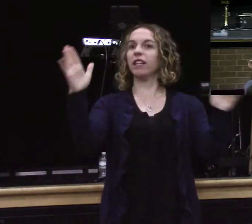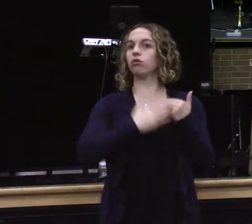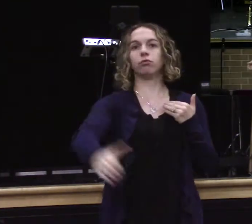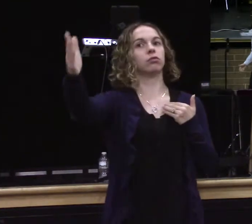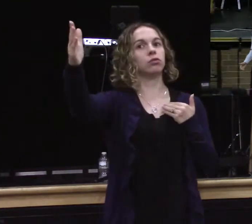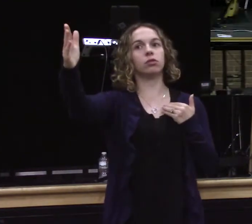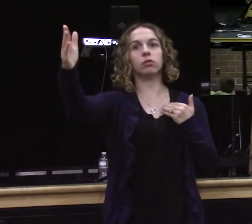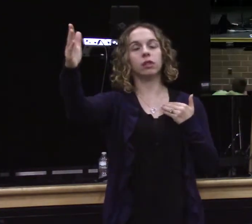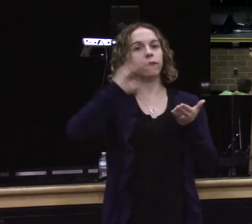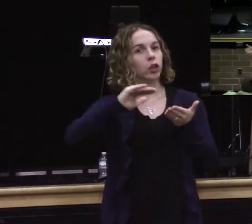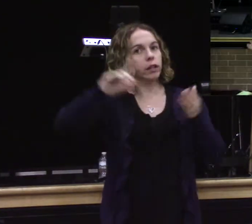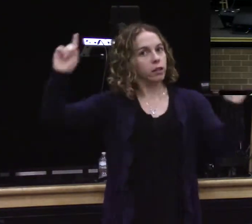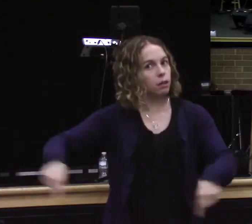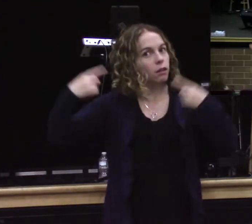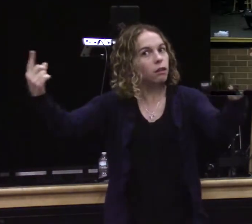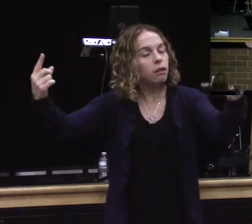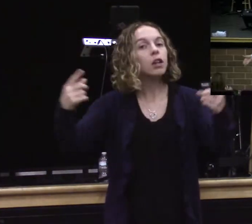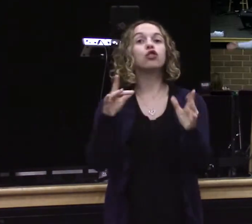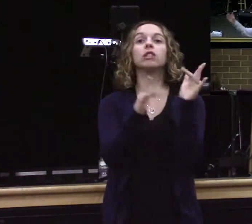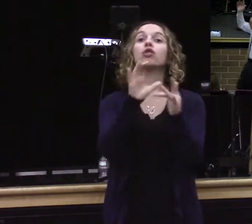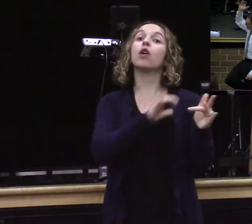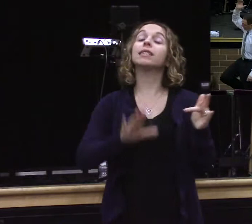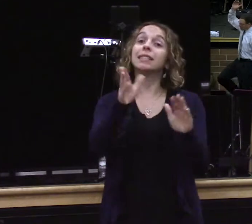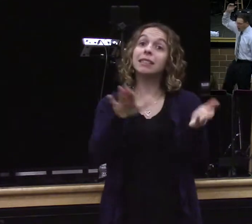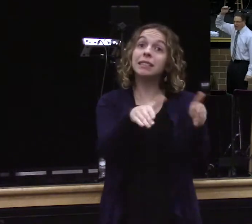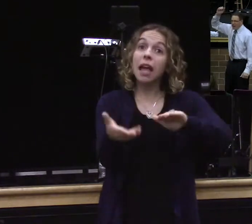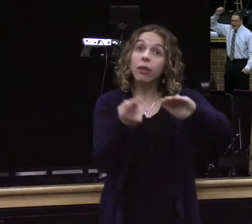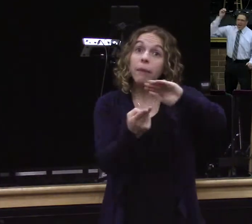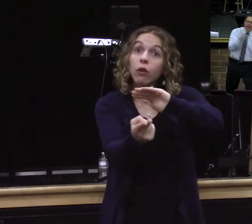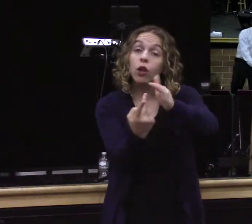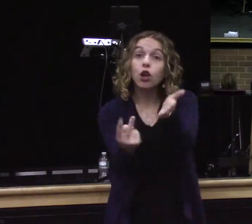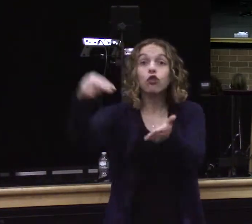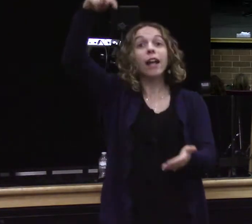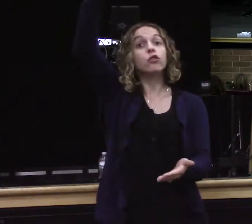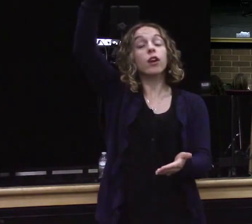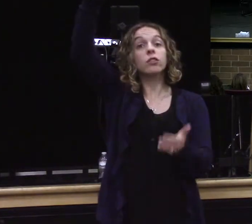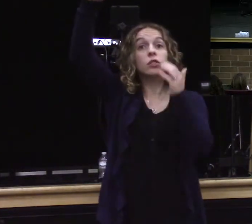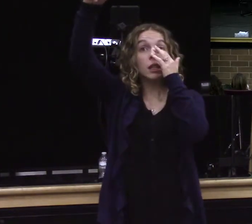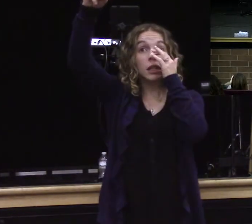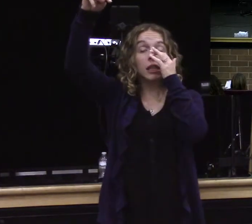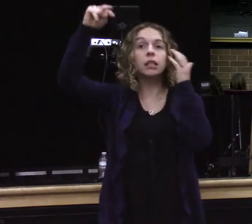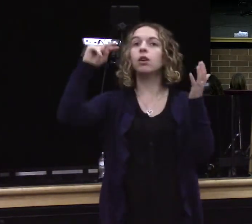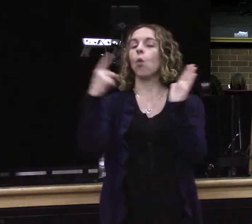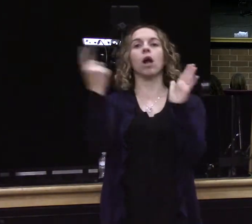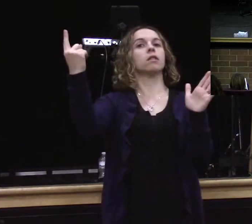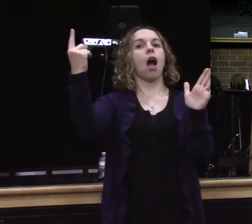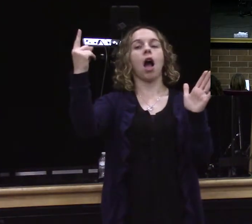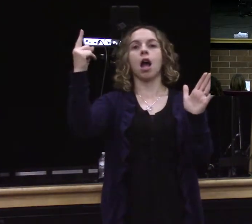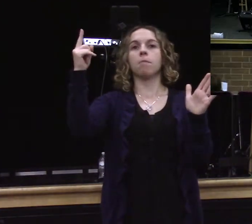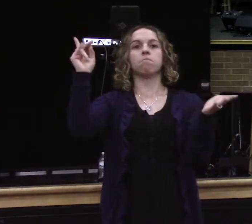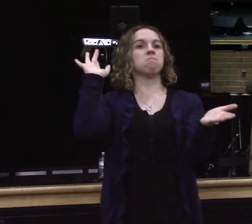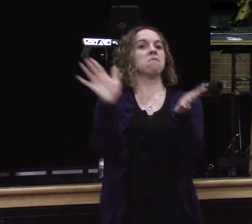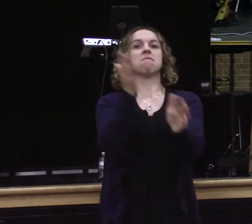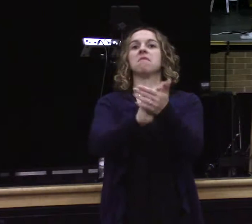Christ. Hallelujah. His death, burial, and resurrection put a nail on the coffin of your sin, a nail on the